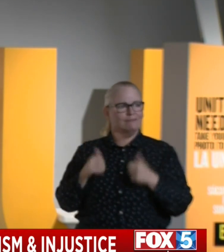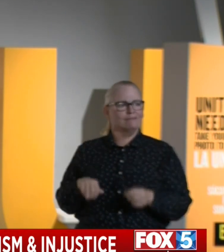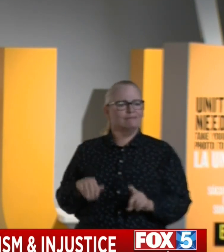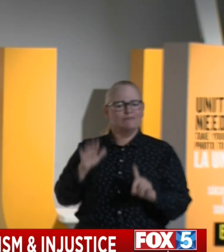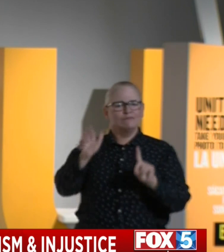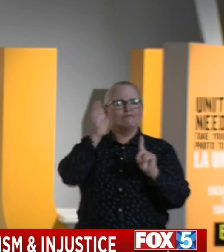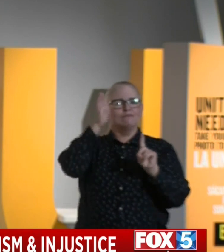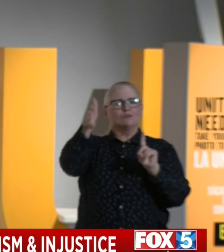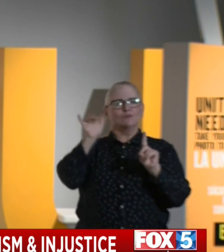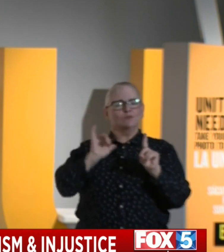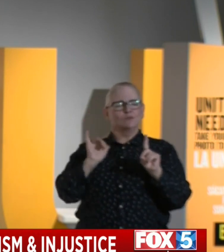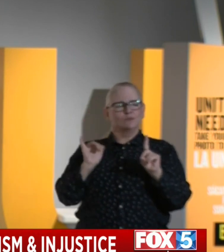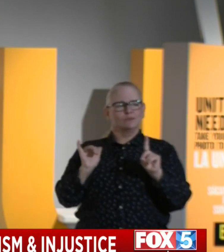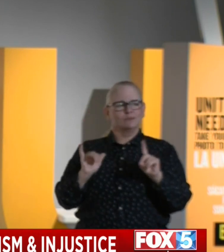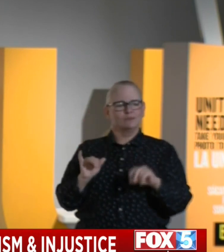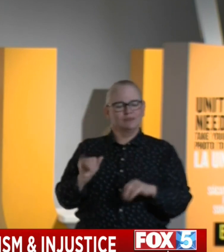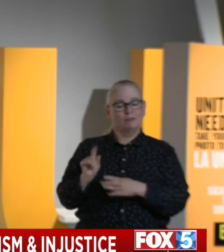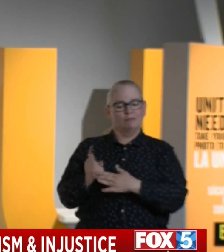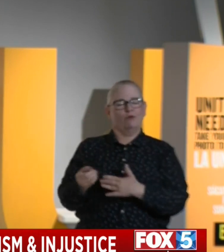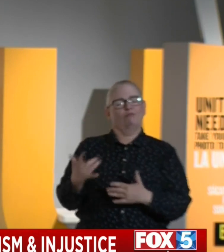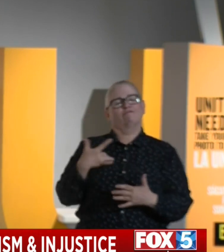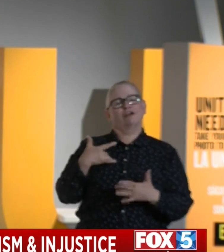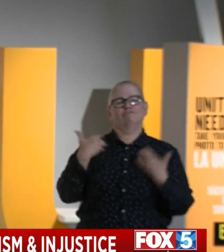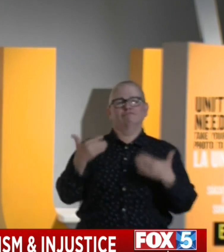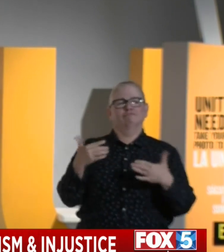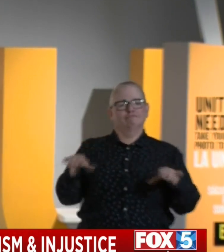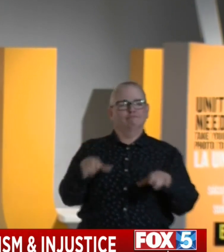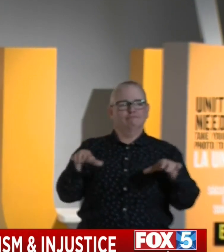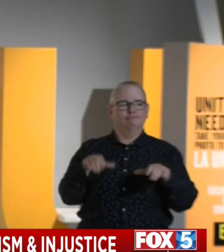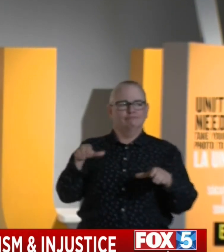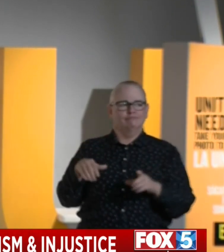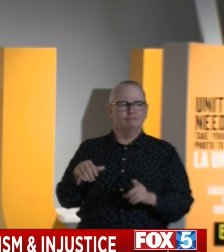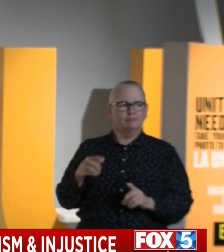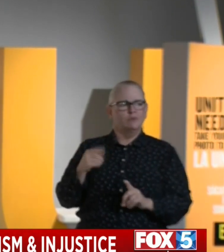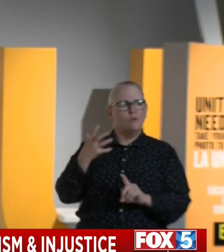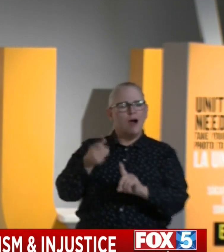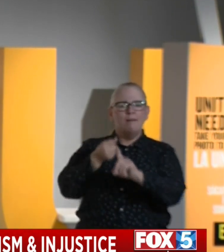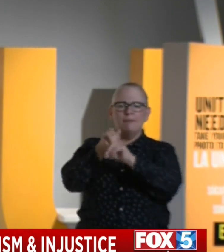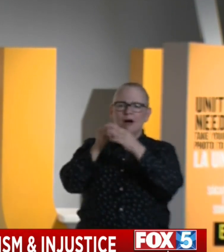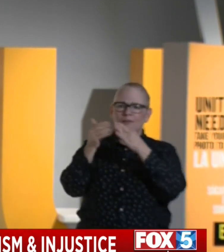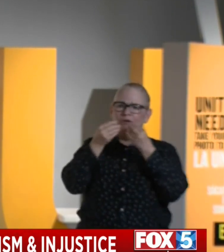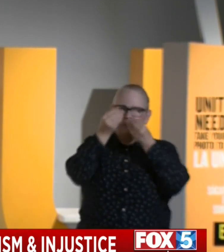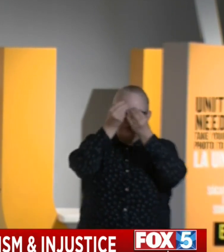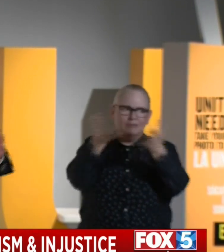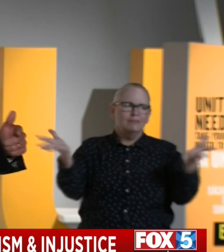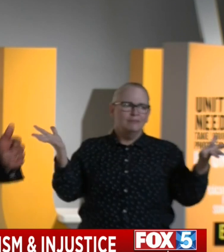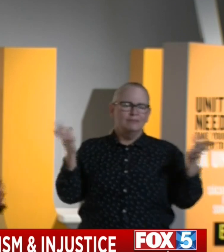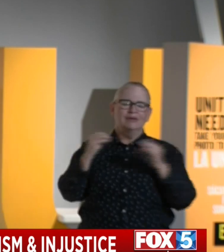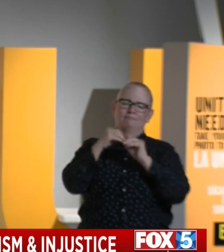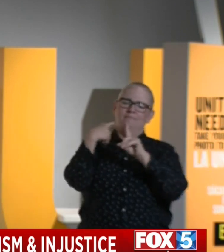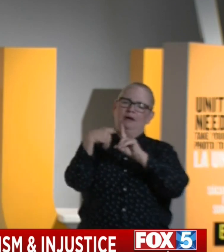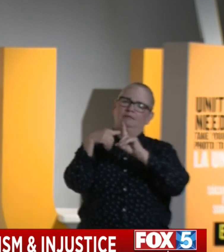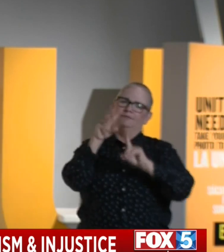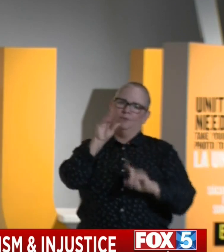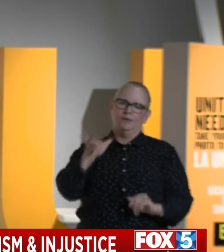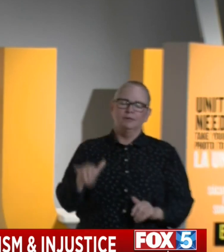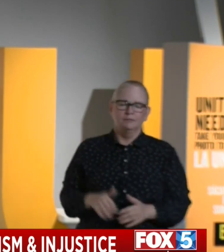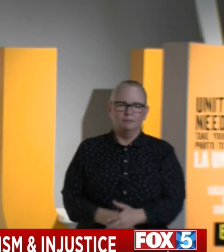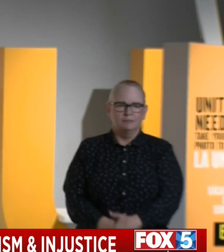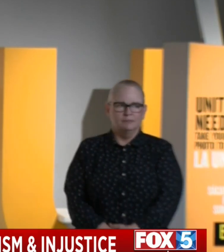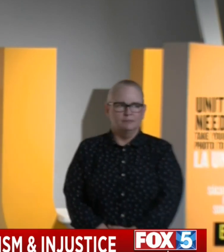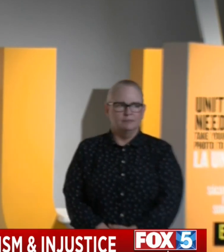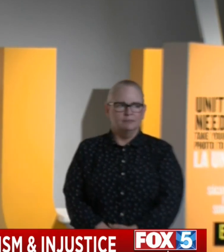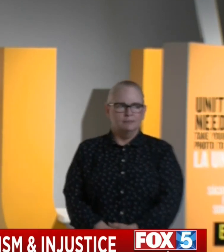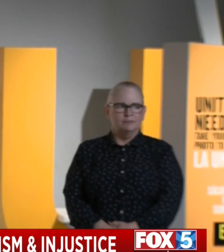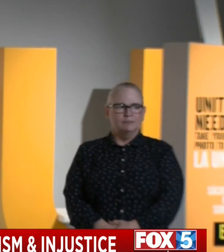the moment and she wanted to impact the community in a positive way. She, by the way, was also part of the